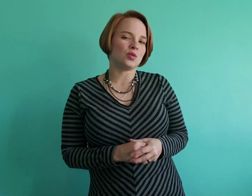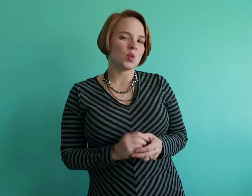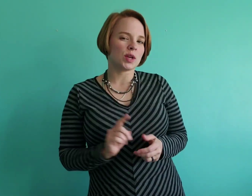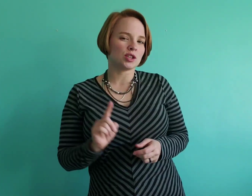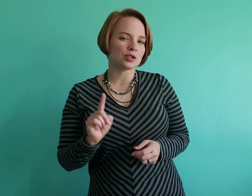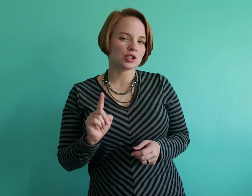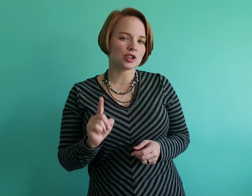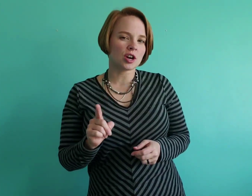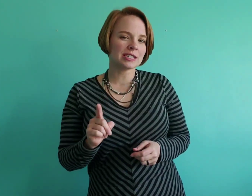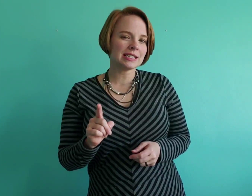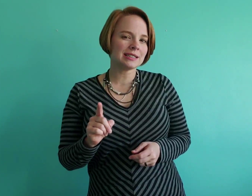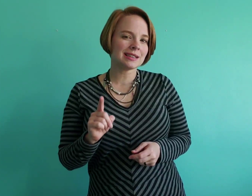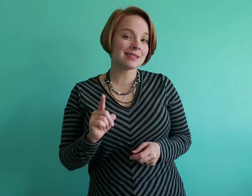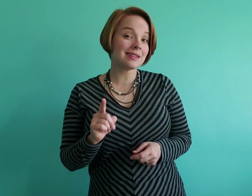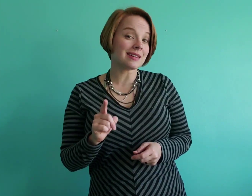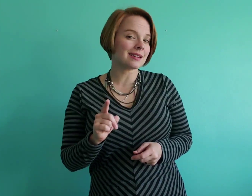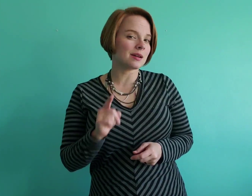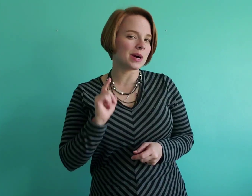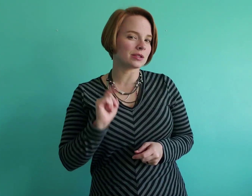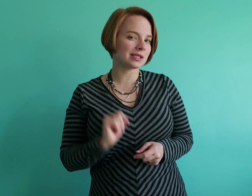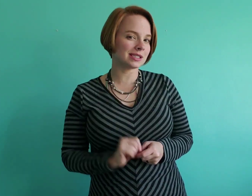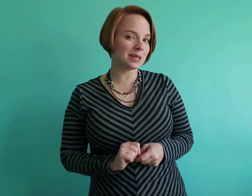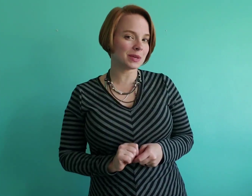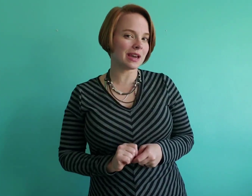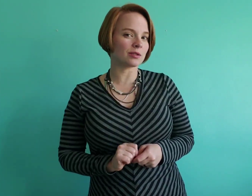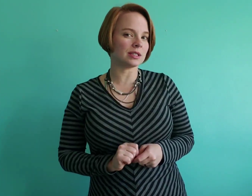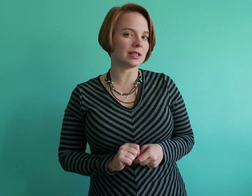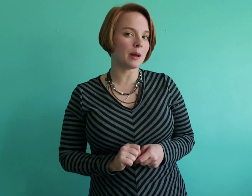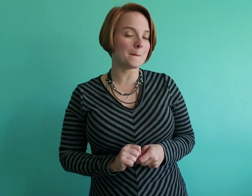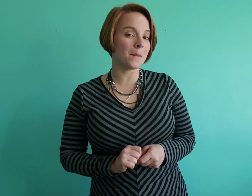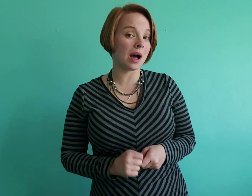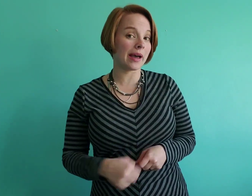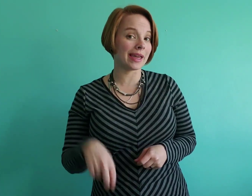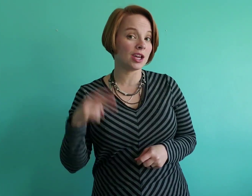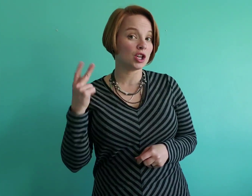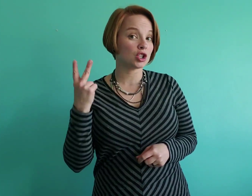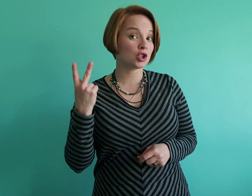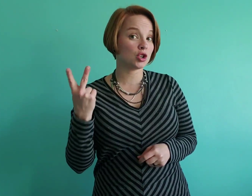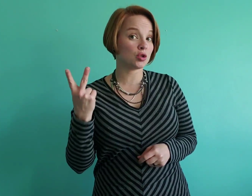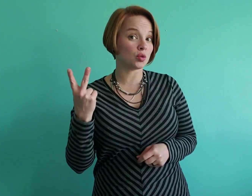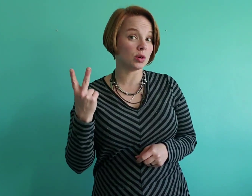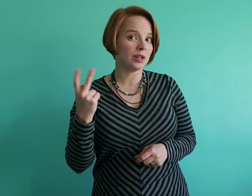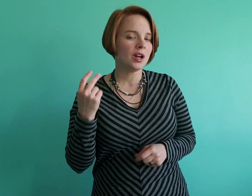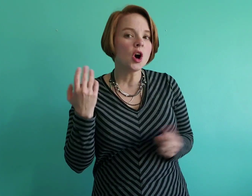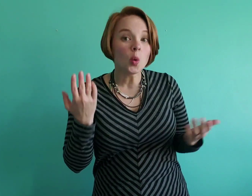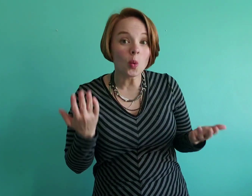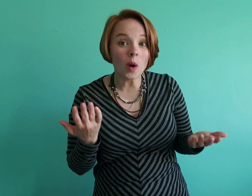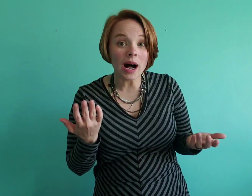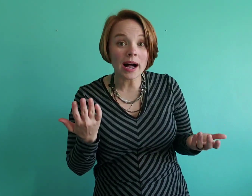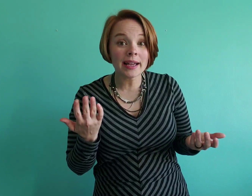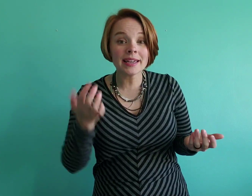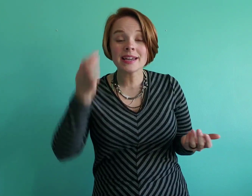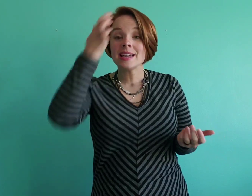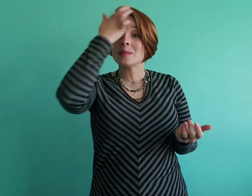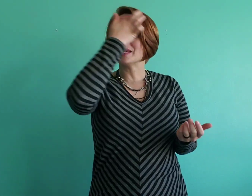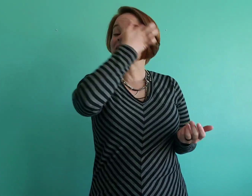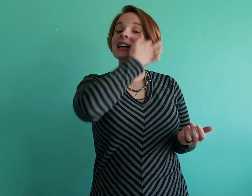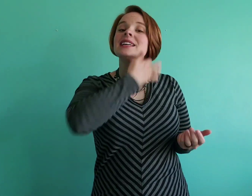when you're starting to think about skip counting by two. Why? Because